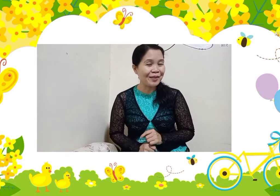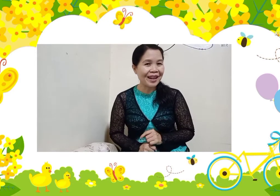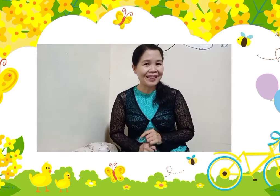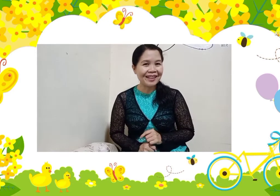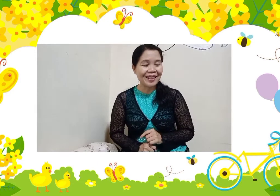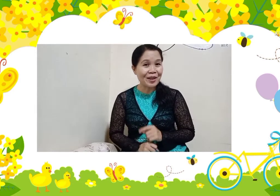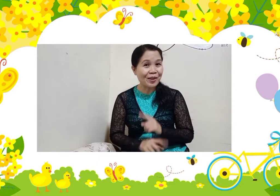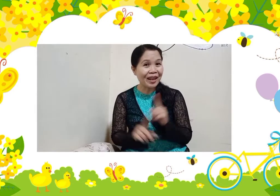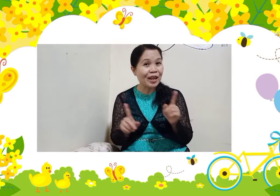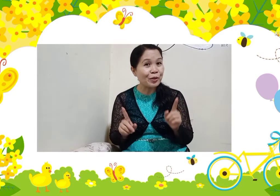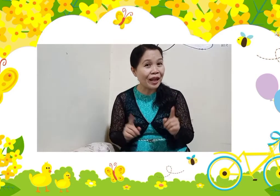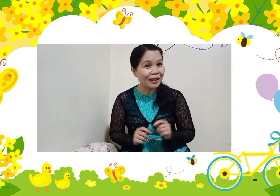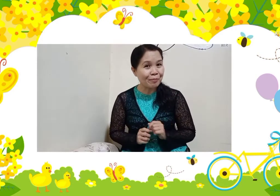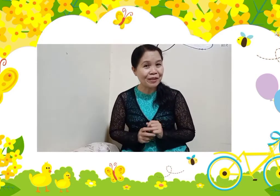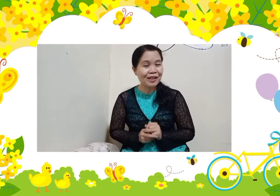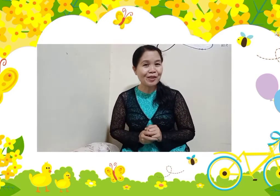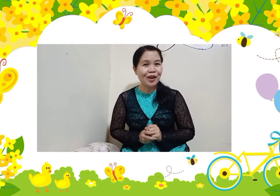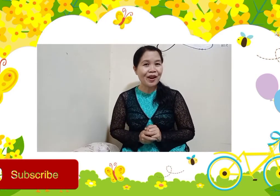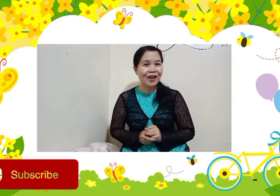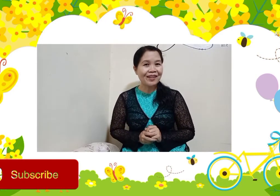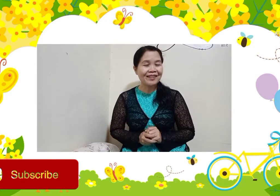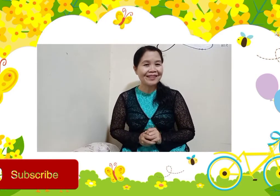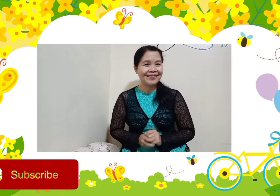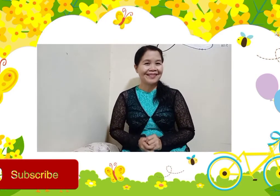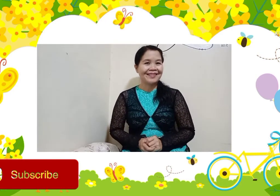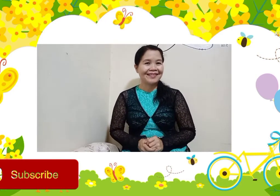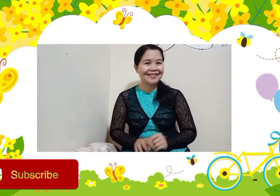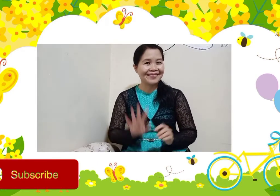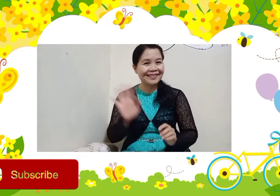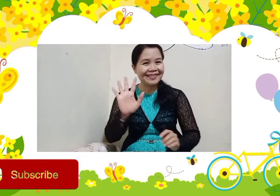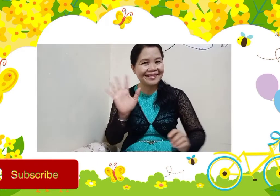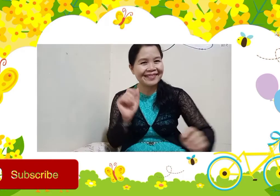Are you ready? Okay, you can repeat this song.